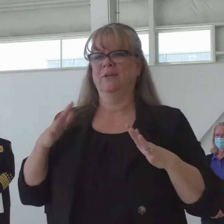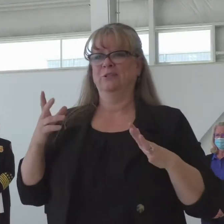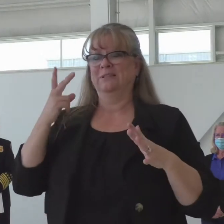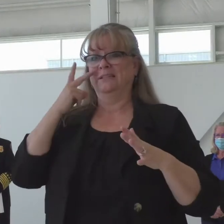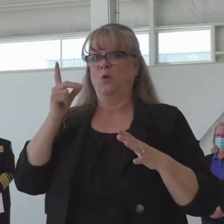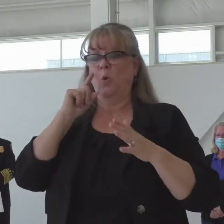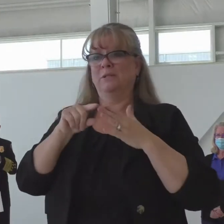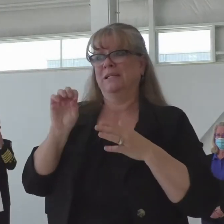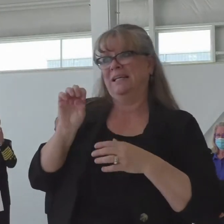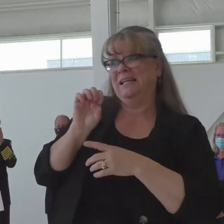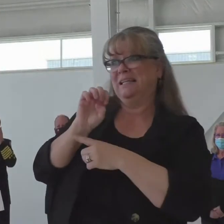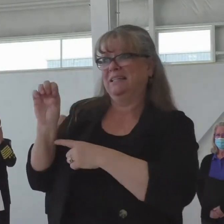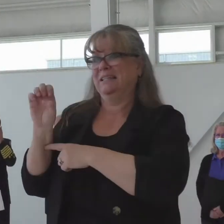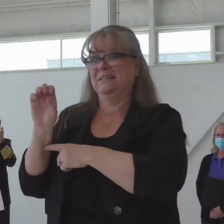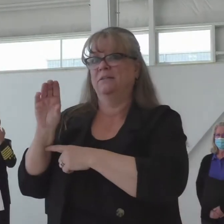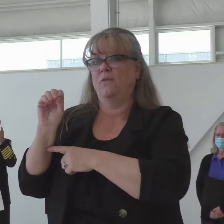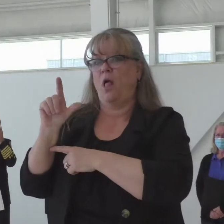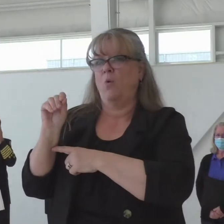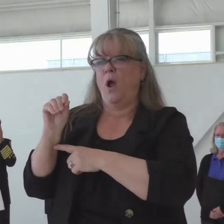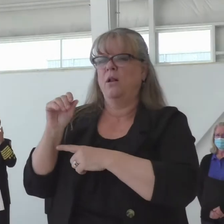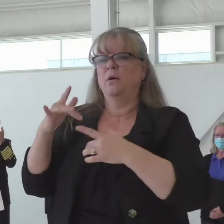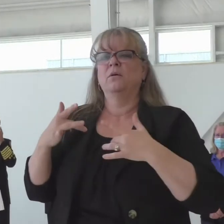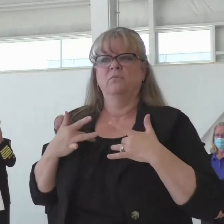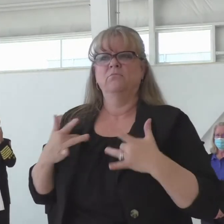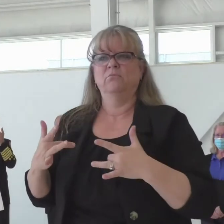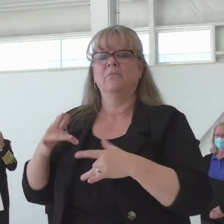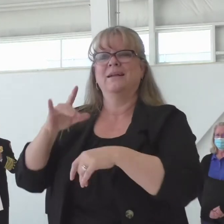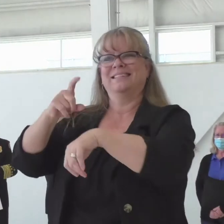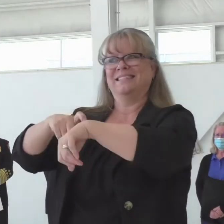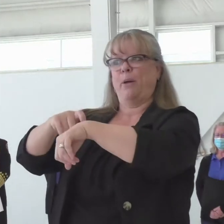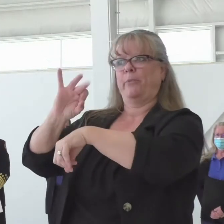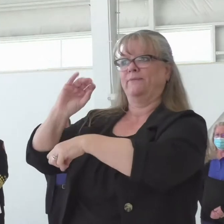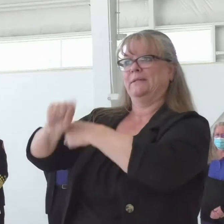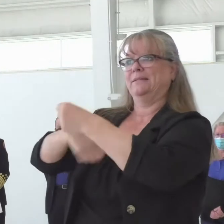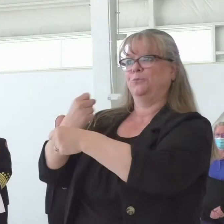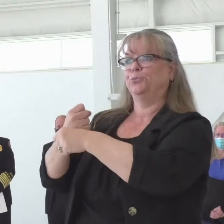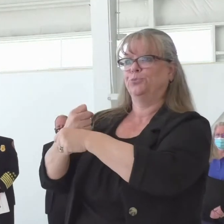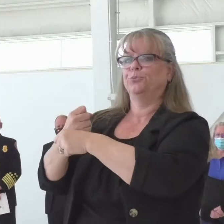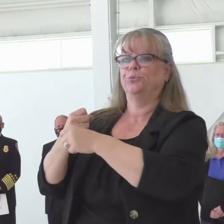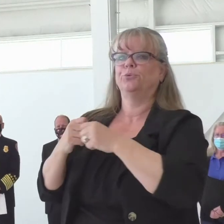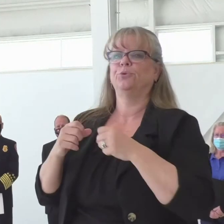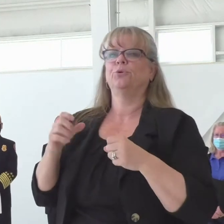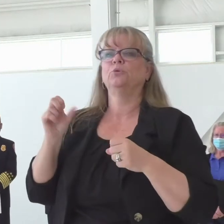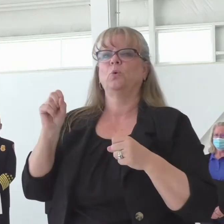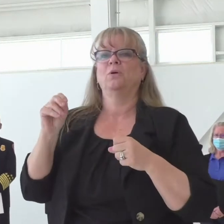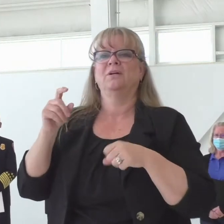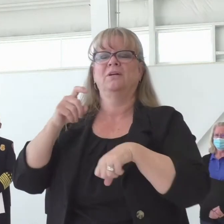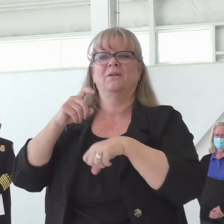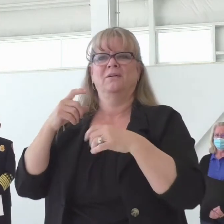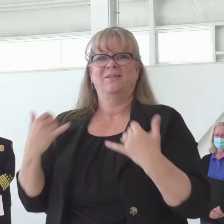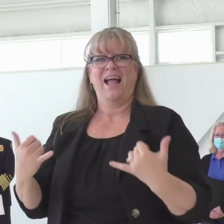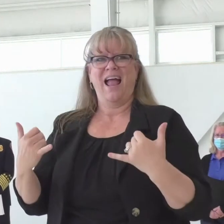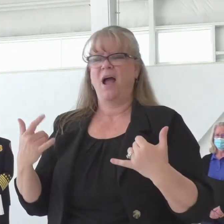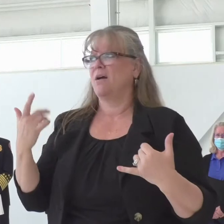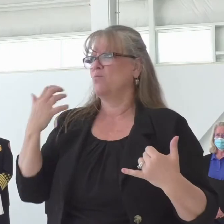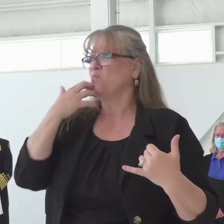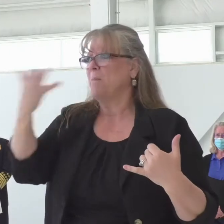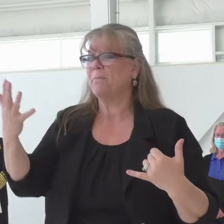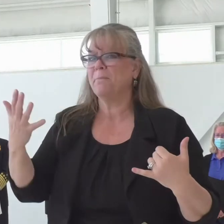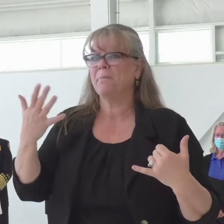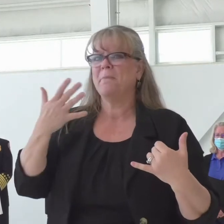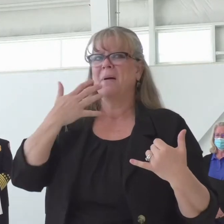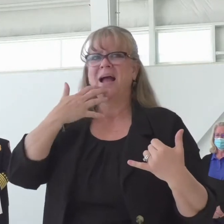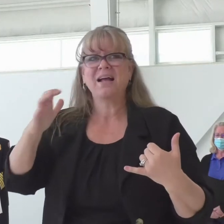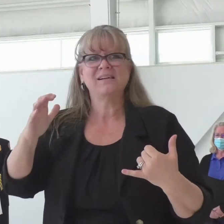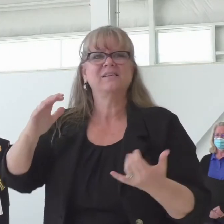normal, if you will, other than we're seeing high winds and higher temperatures, lower humidities, than we'd like to see or what we'd normally see.